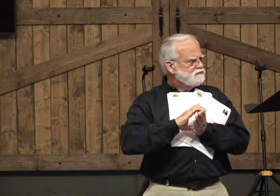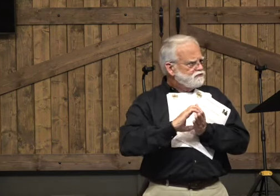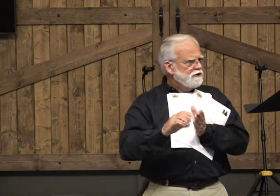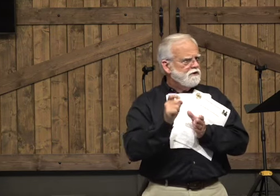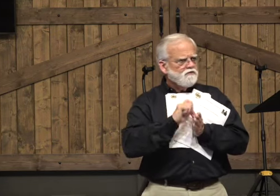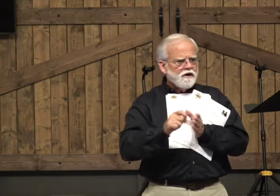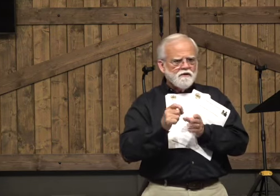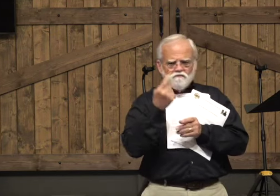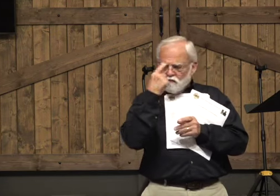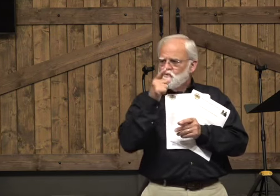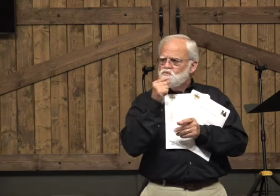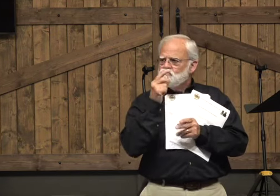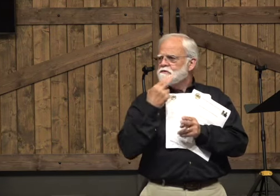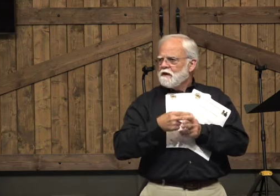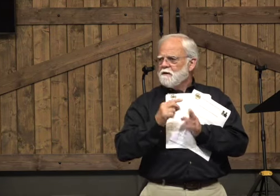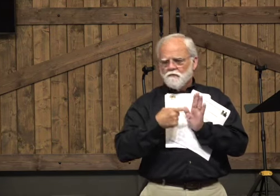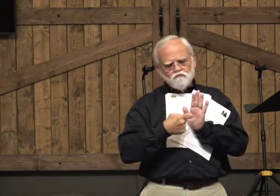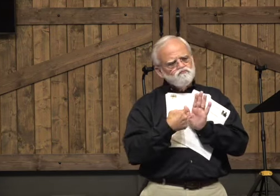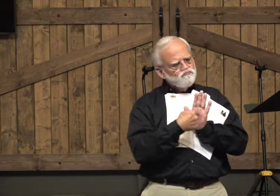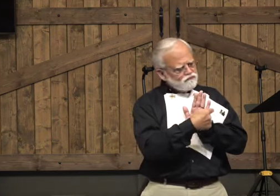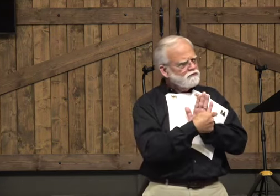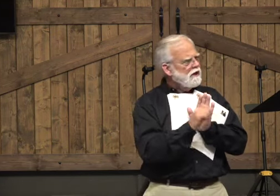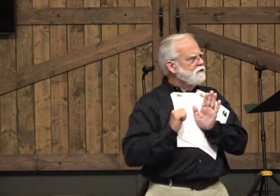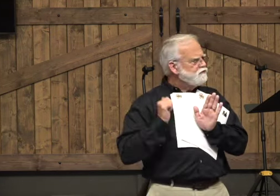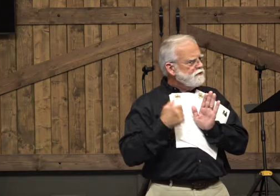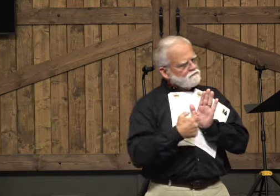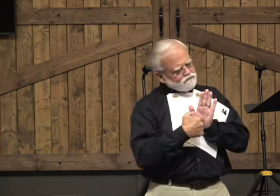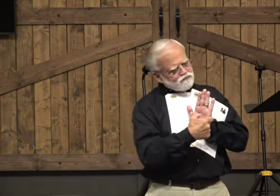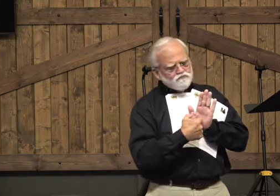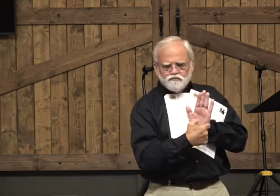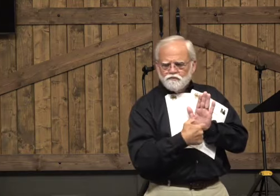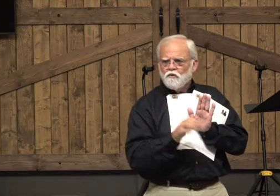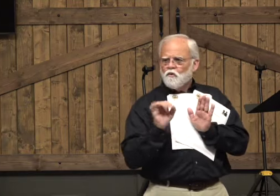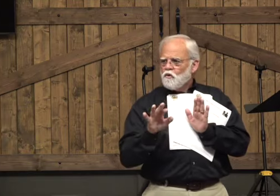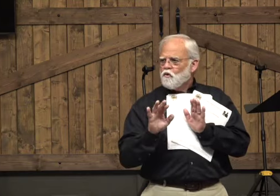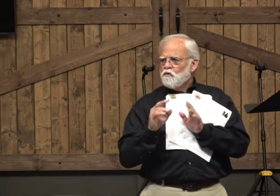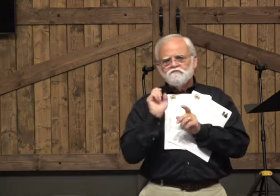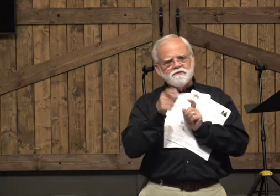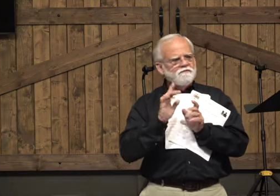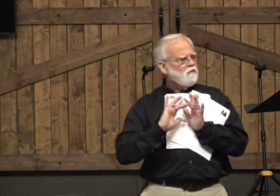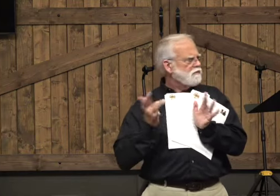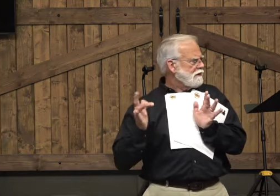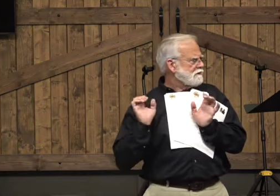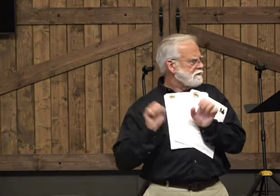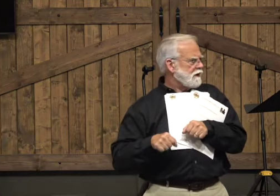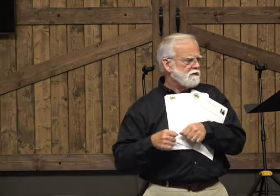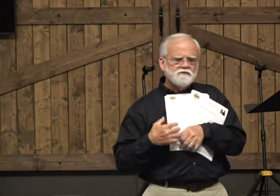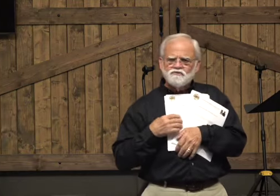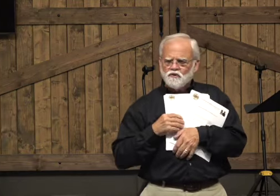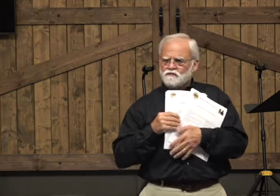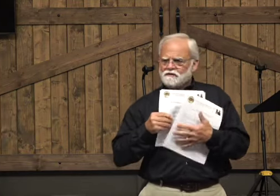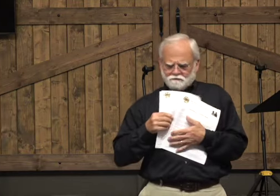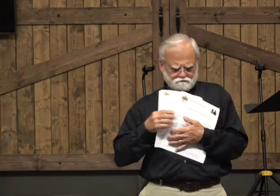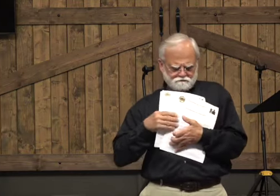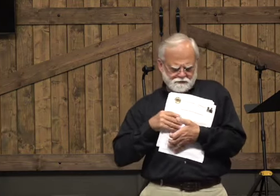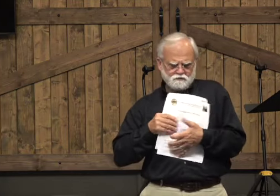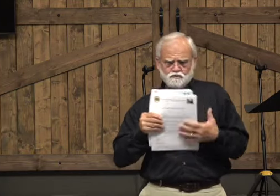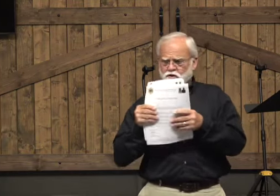And if you want to support me financially, if you want to put it in the middle line, all that information